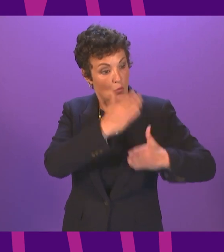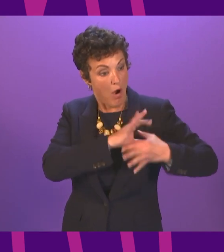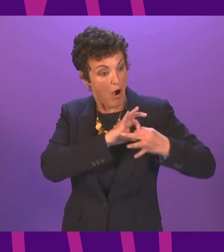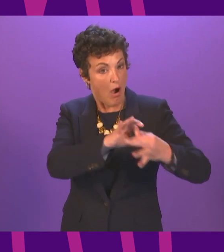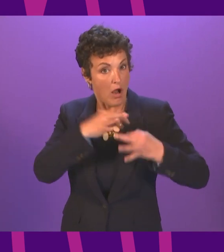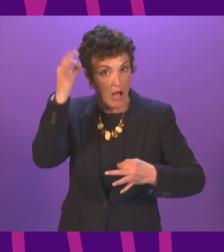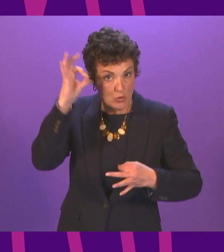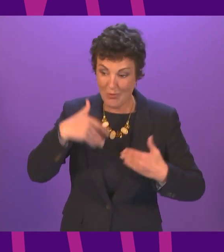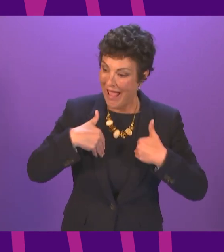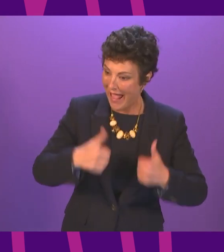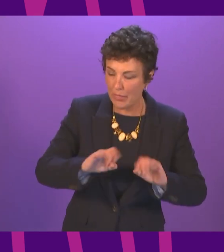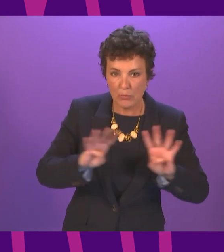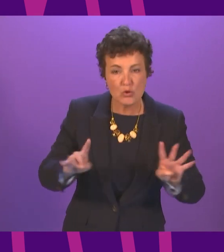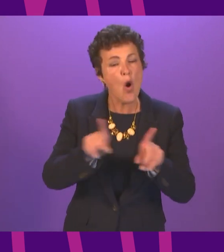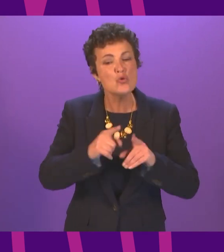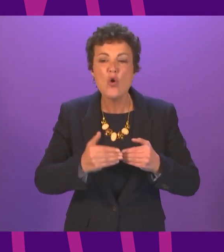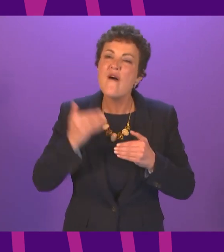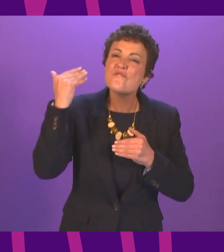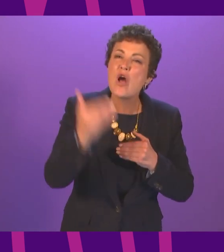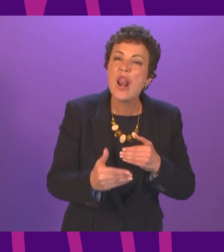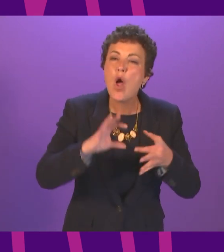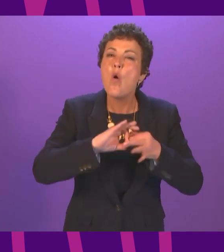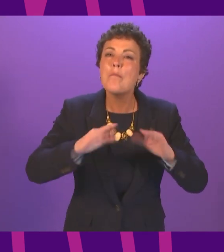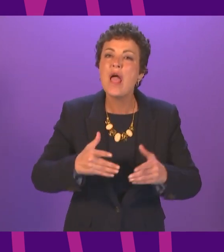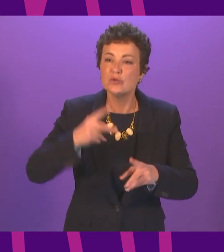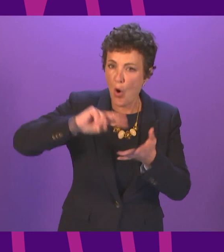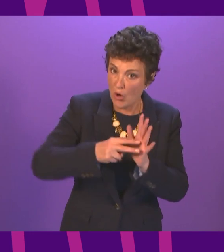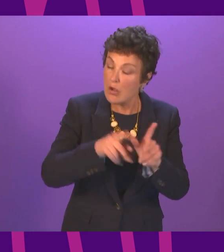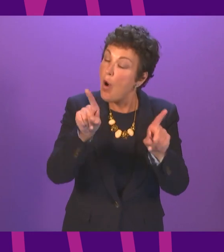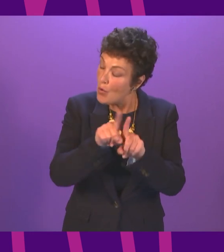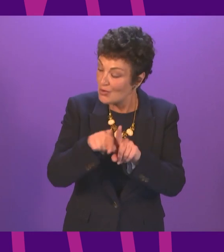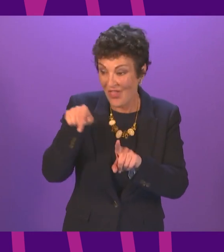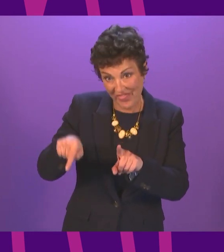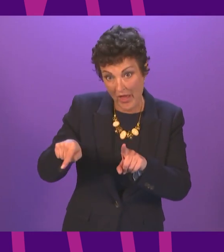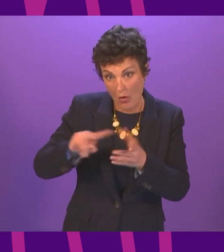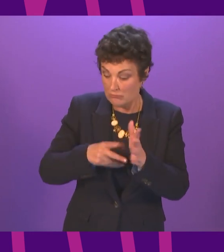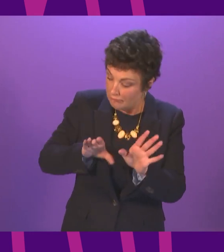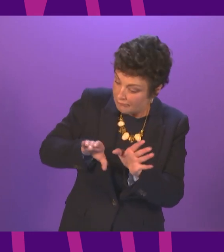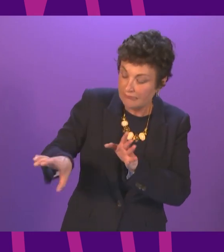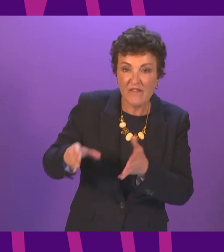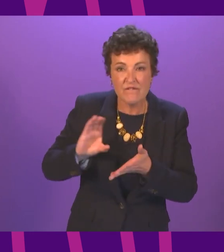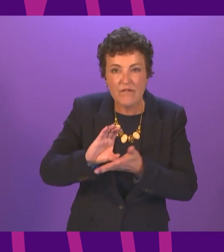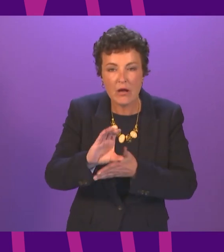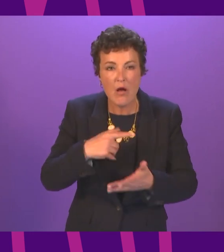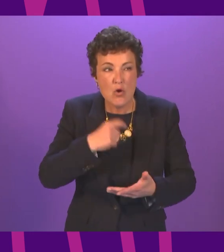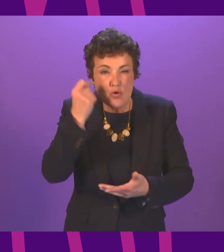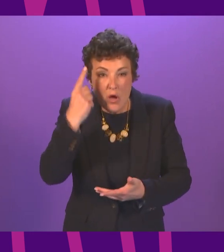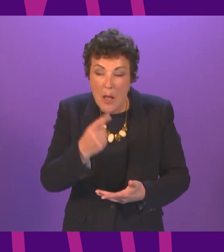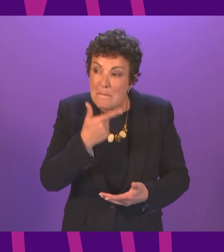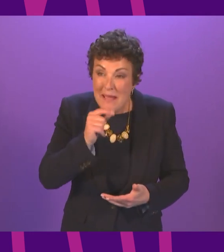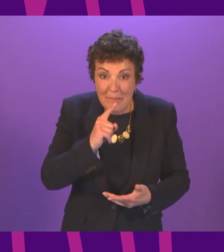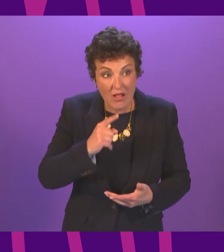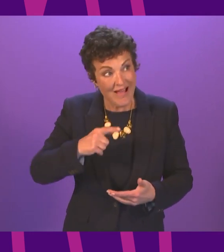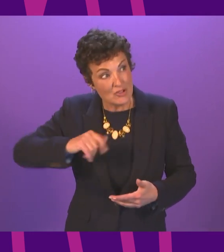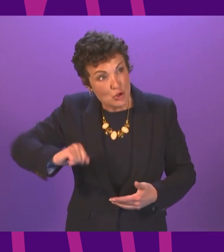health boards and frontline homelessness organisations supported by funding from the Scottish Government, which has brought the number of people sleeping